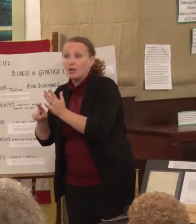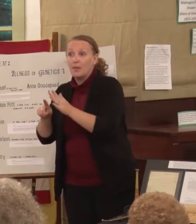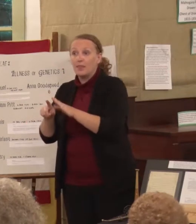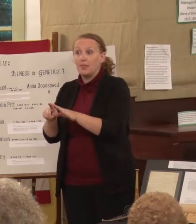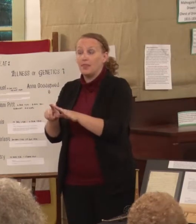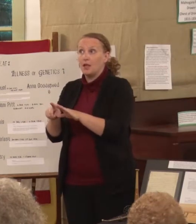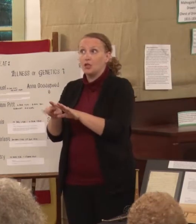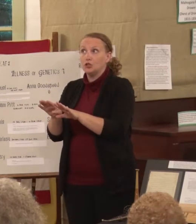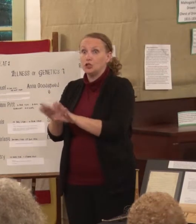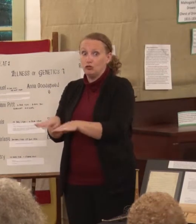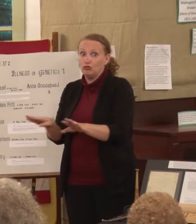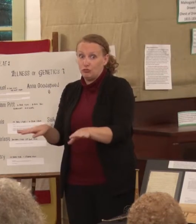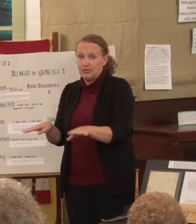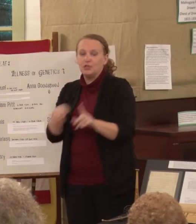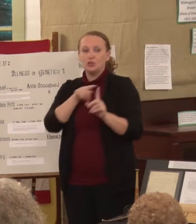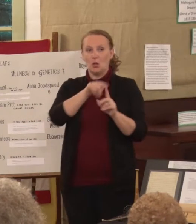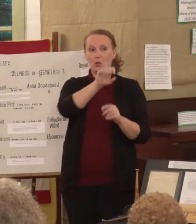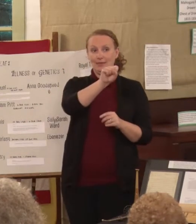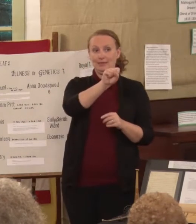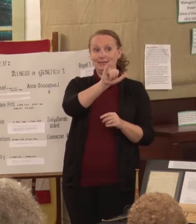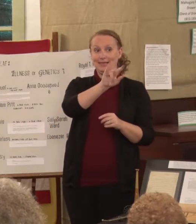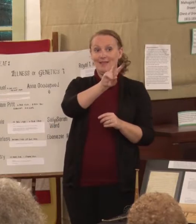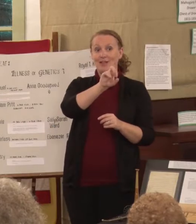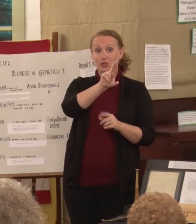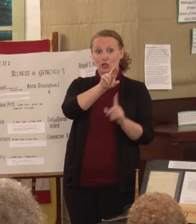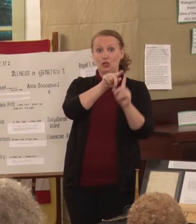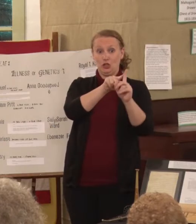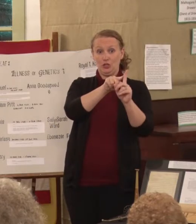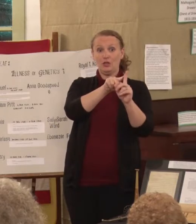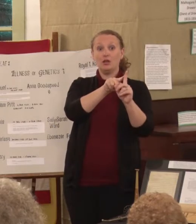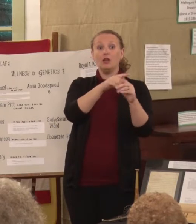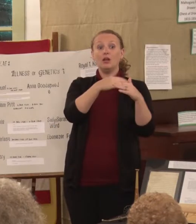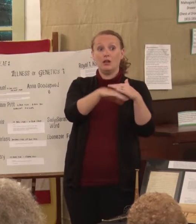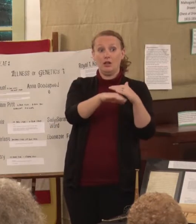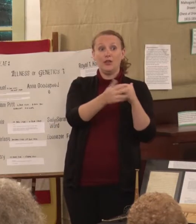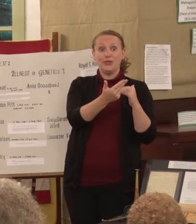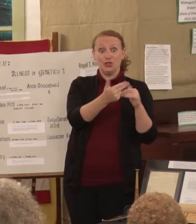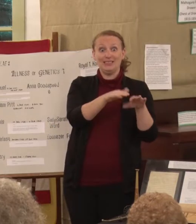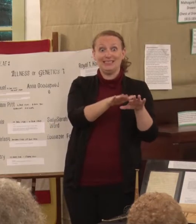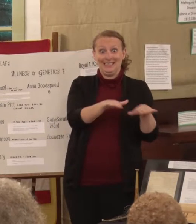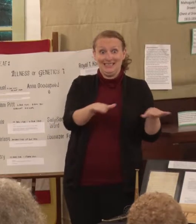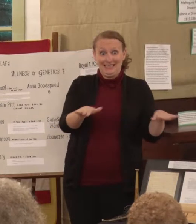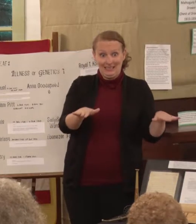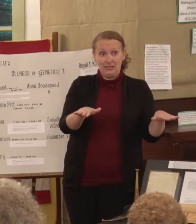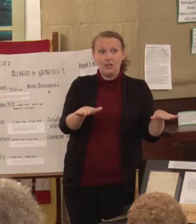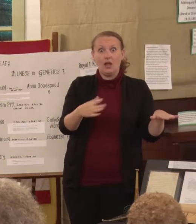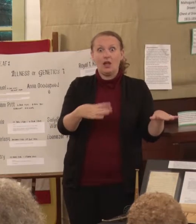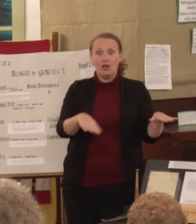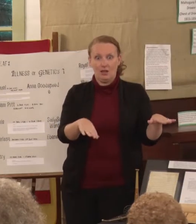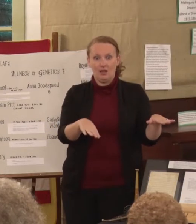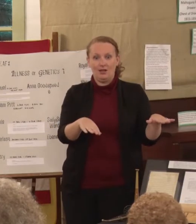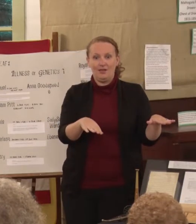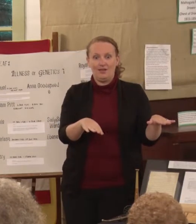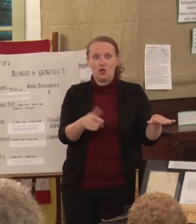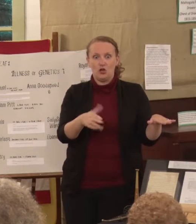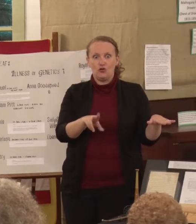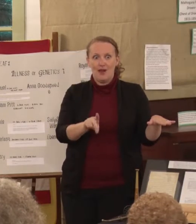Sylvester's children and their grandchildren, and then got down into the great-grandchildren, trying to find